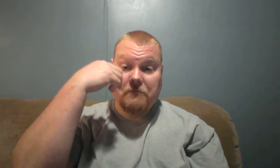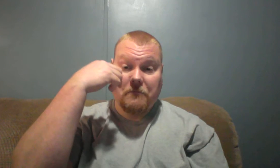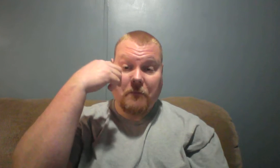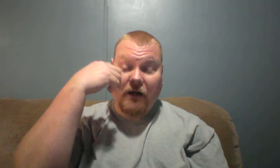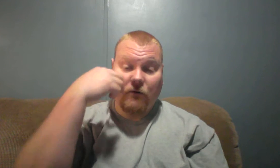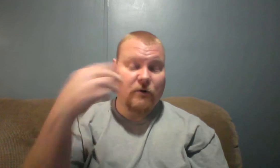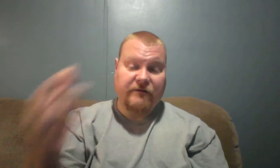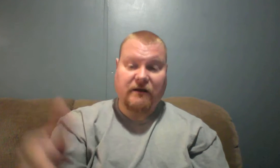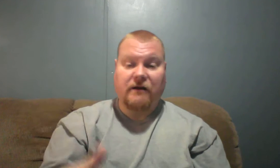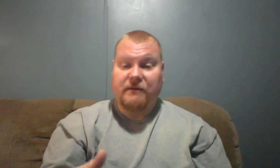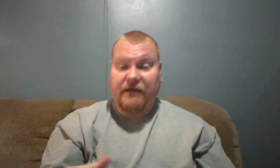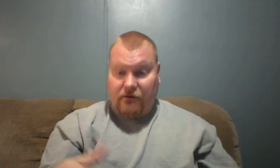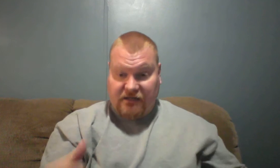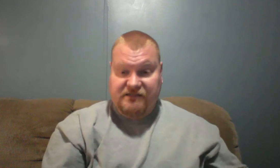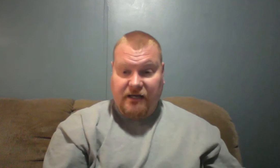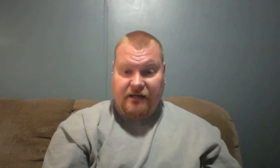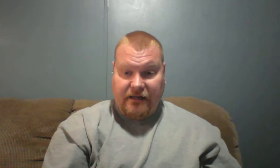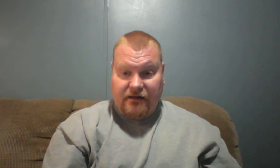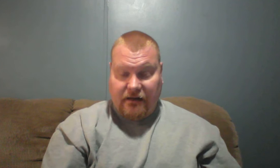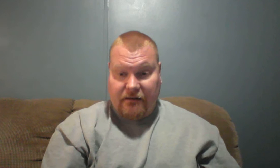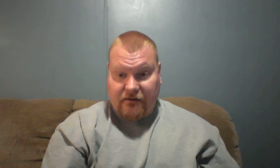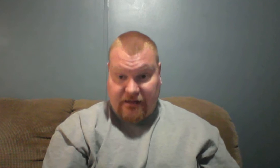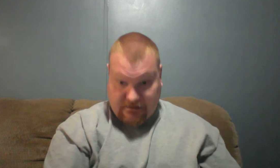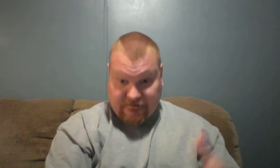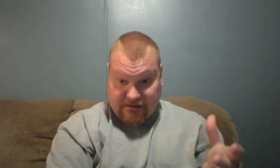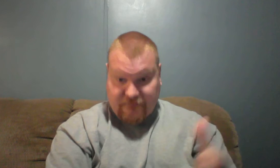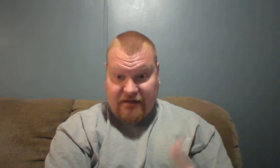Paul only even called him, you know, a son in the faith.